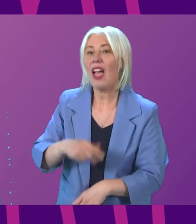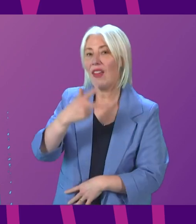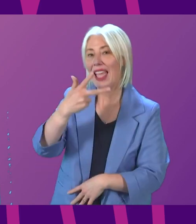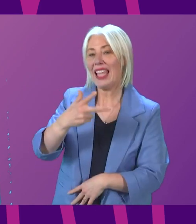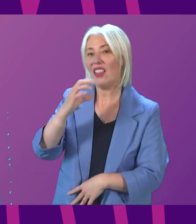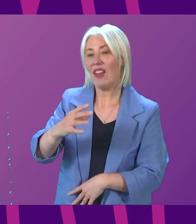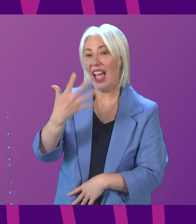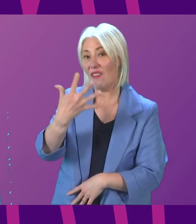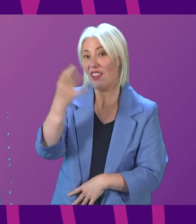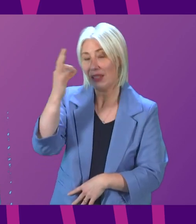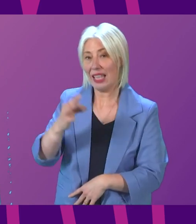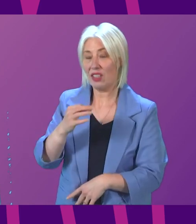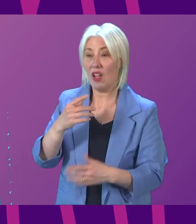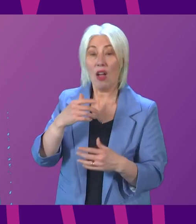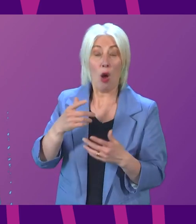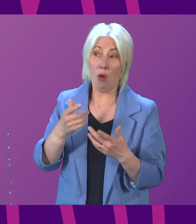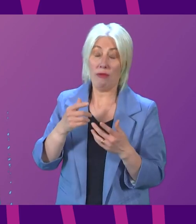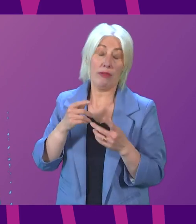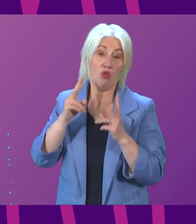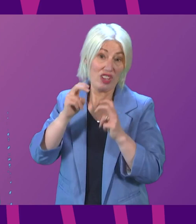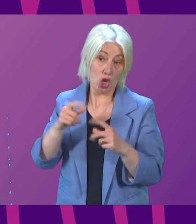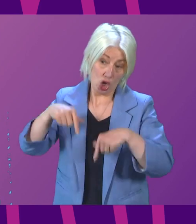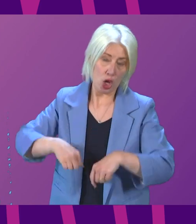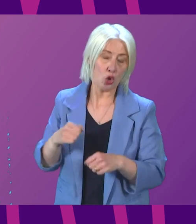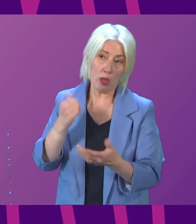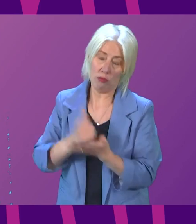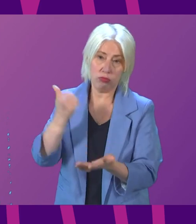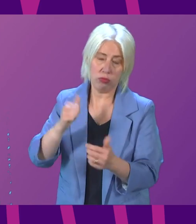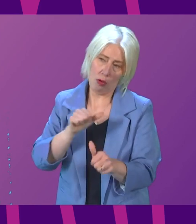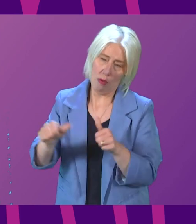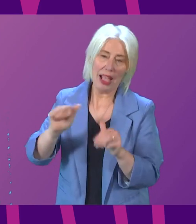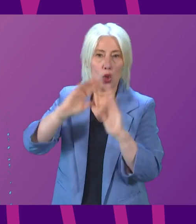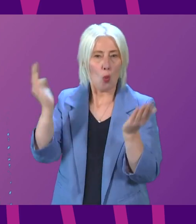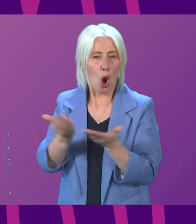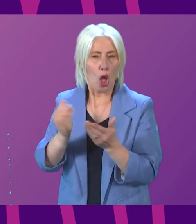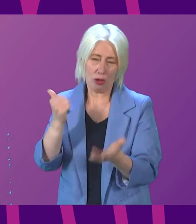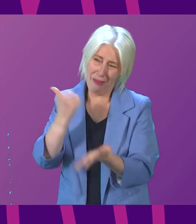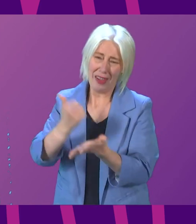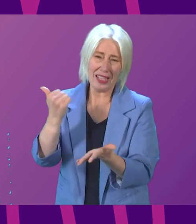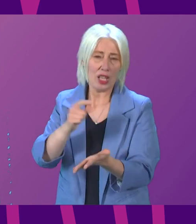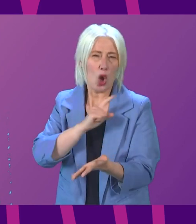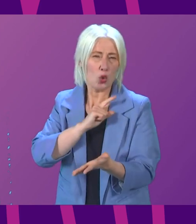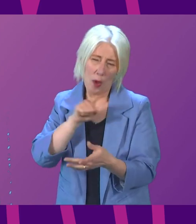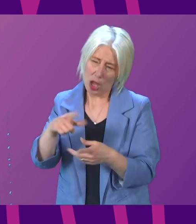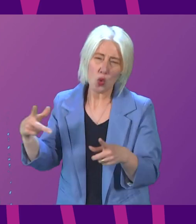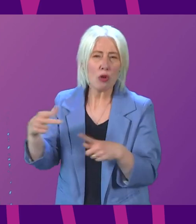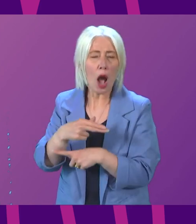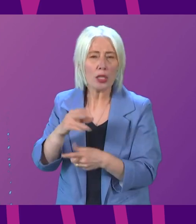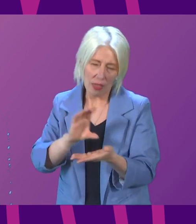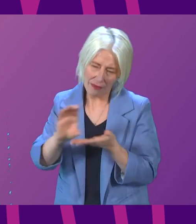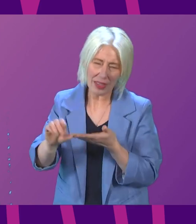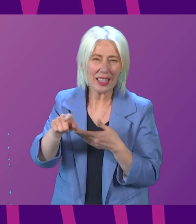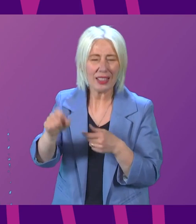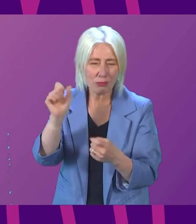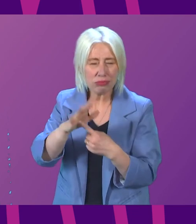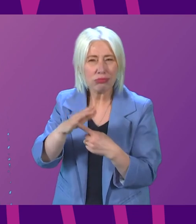of Scottish research being rated as world-leading or internationally excellent, why is her Government cutting funding to this vital